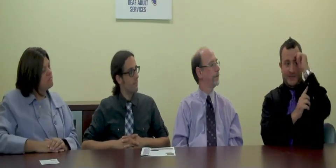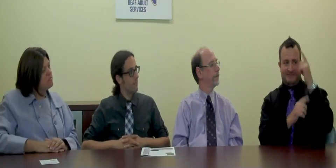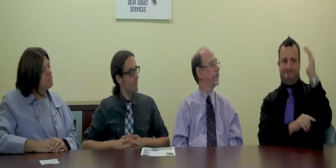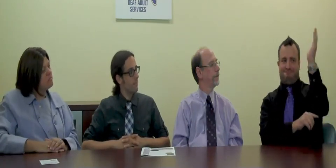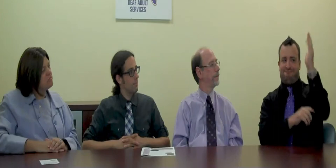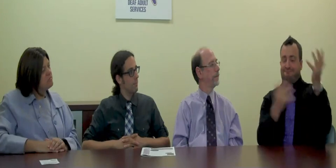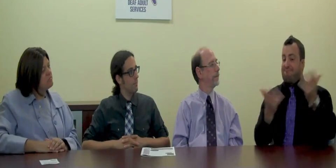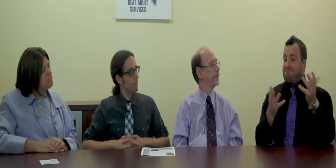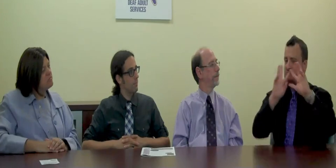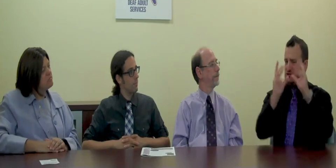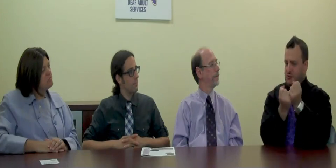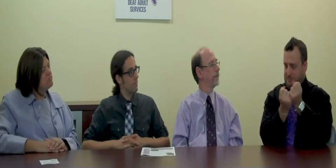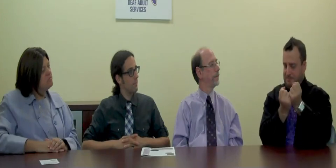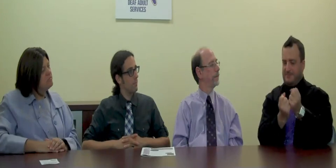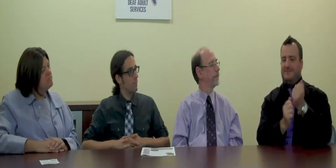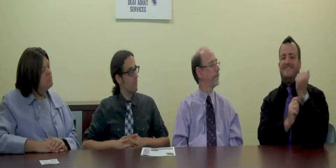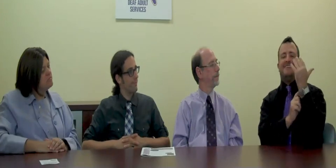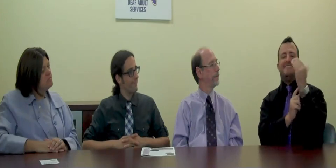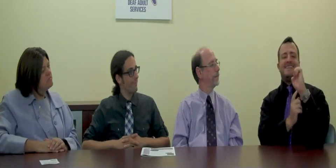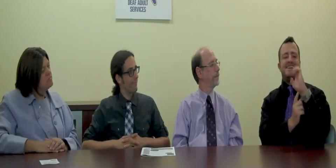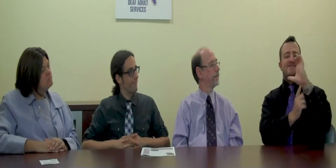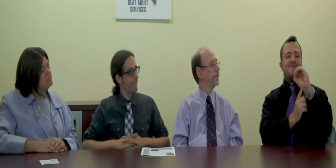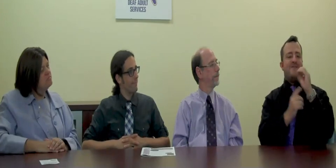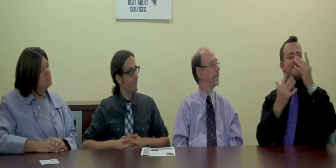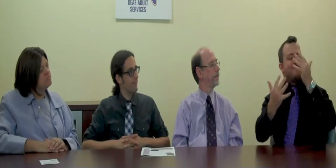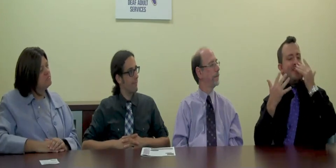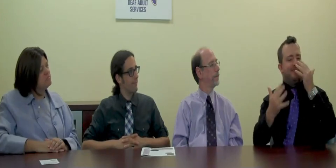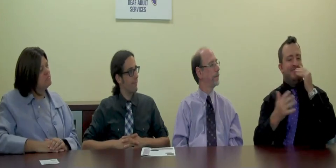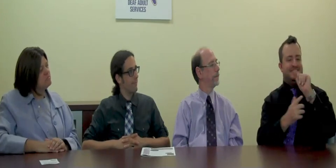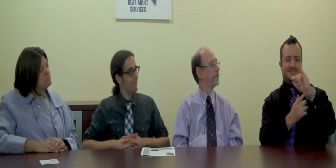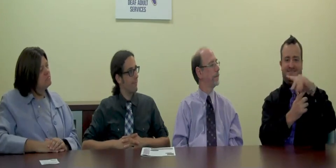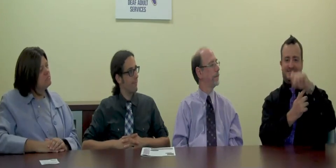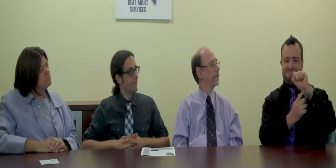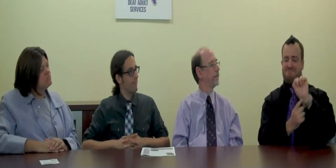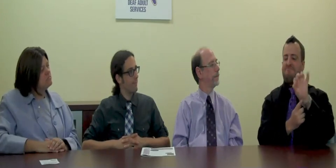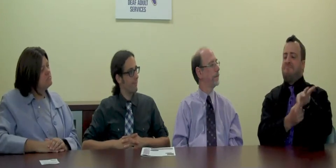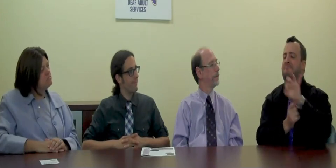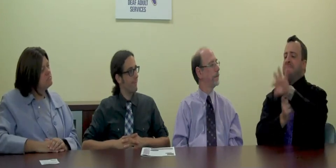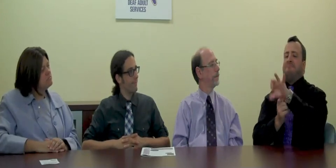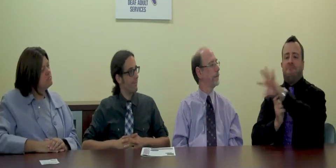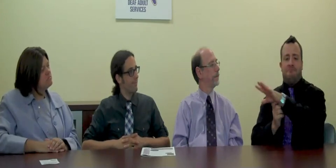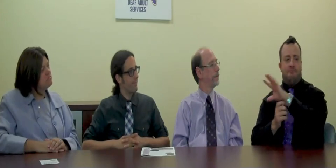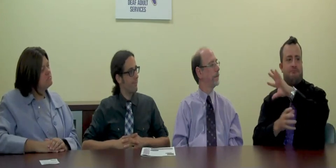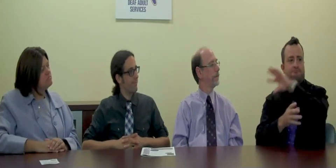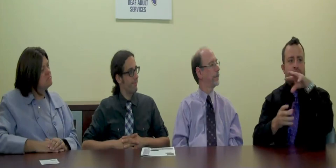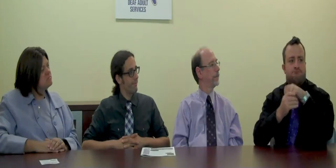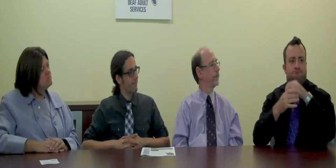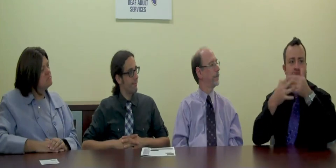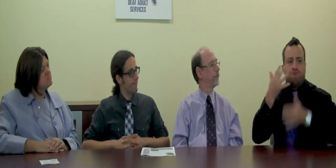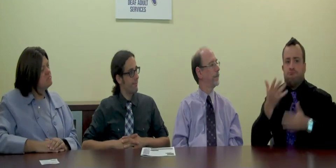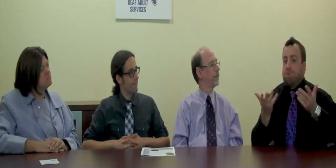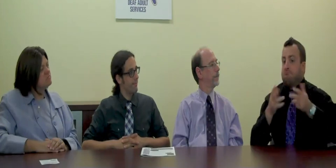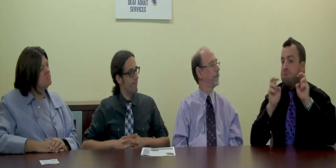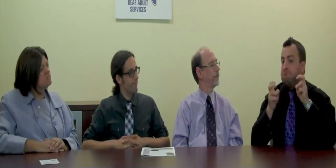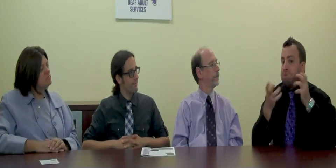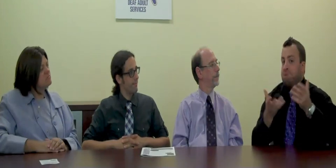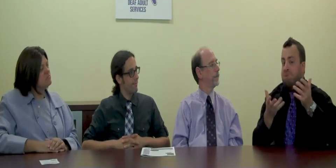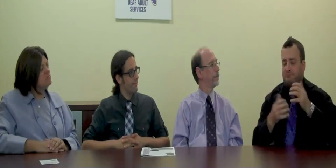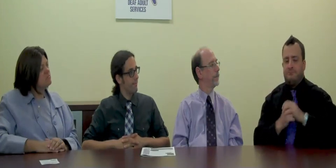In May, Tony Bruccato presented a workshop entitled 15 Eco-Friendly Tips. Participants learned